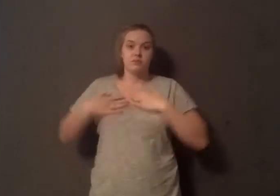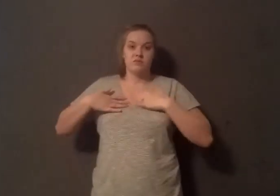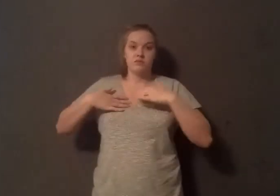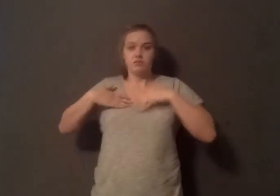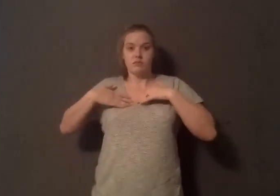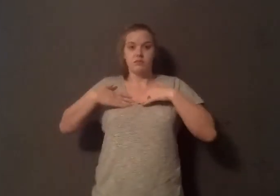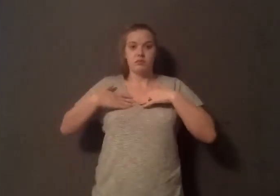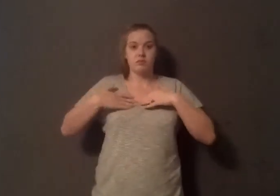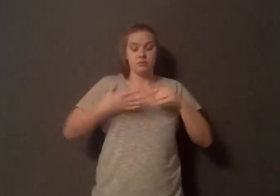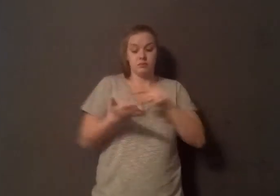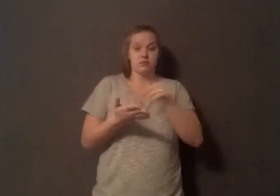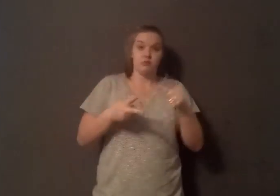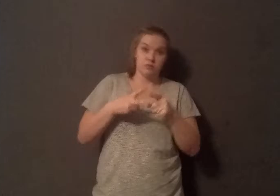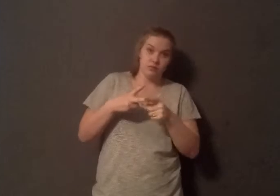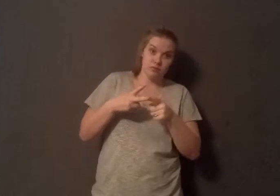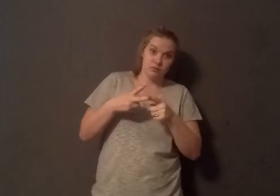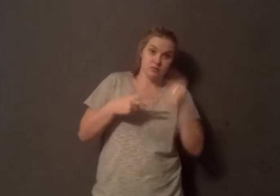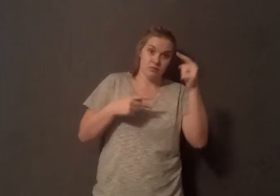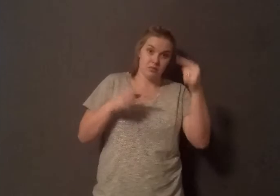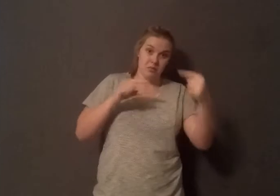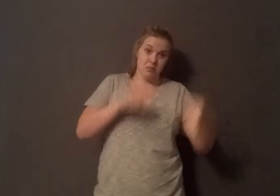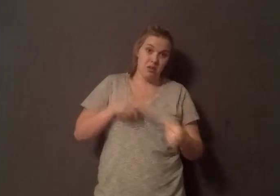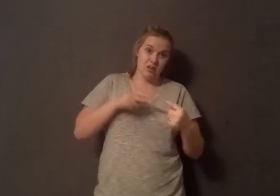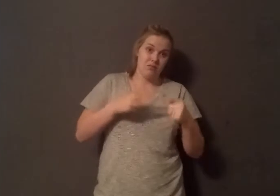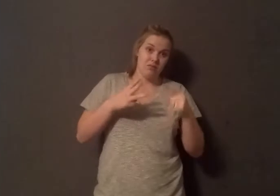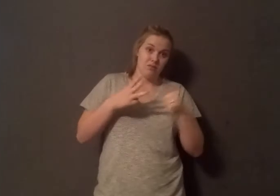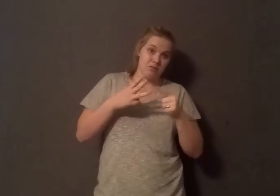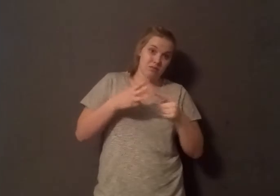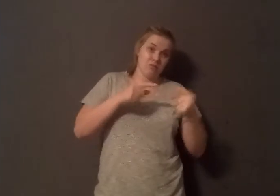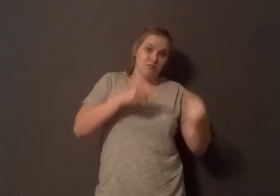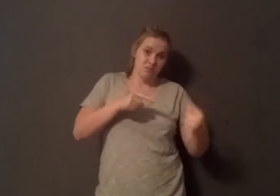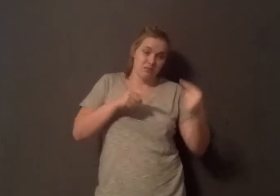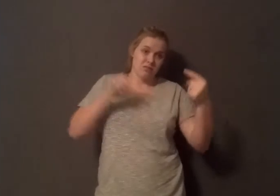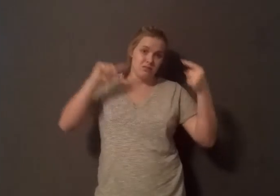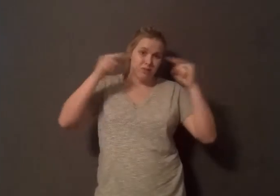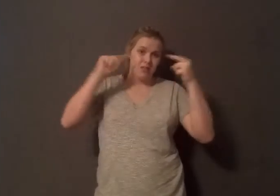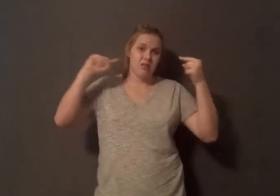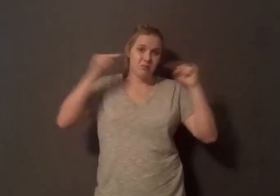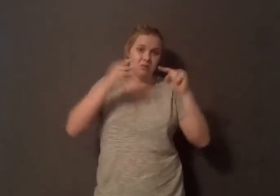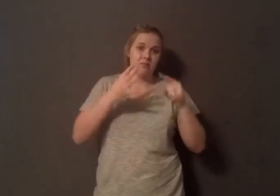for pain, oxycodone for pain, and lorazepam for stress,